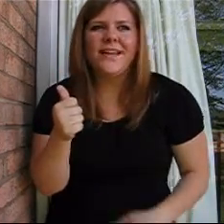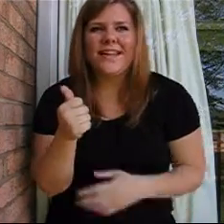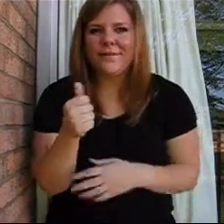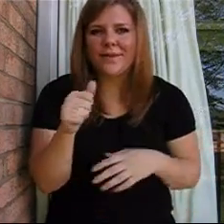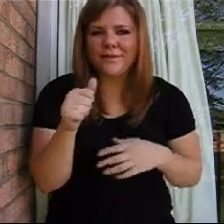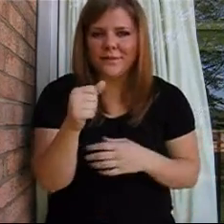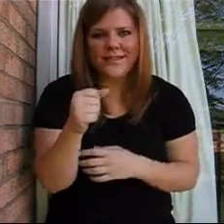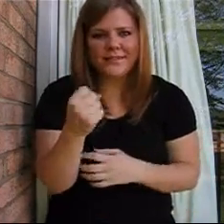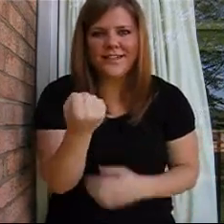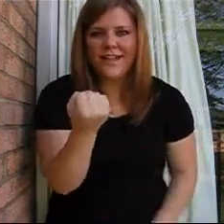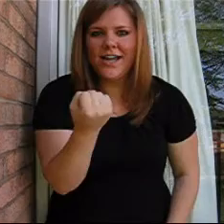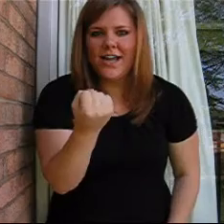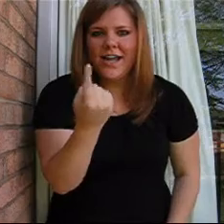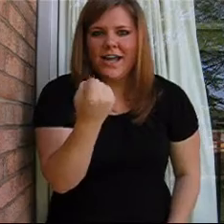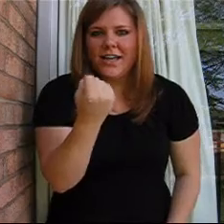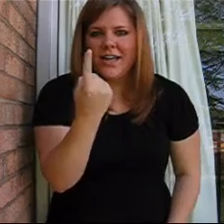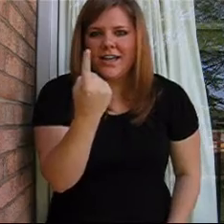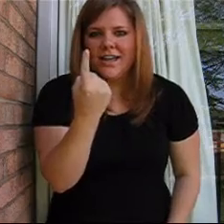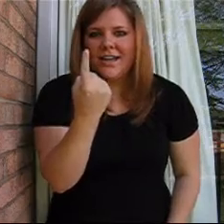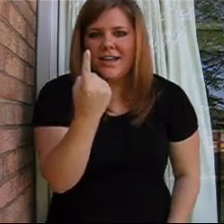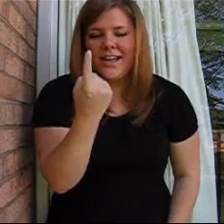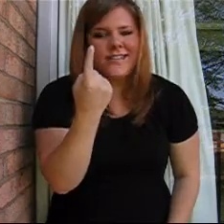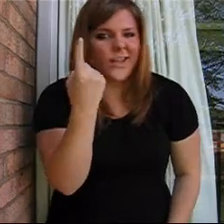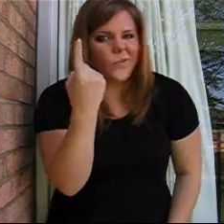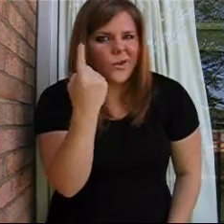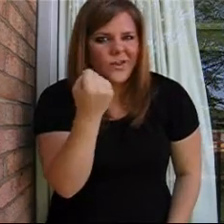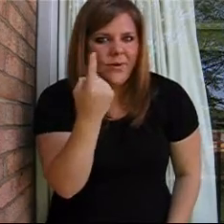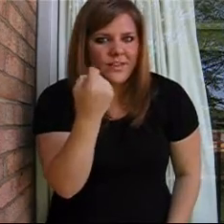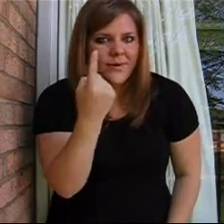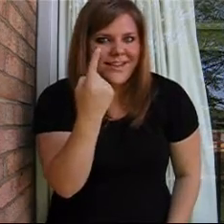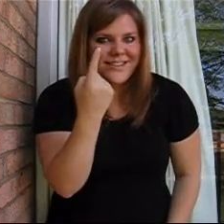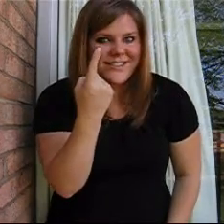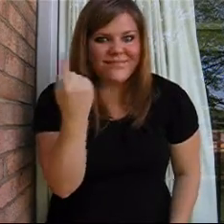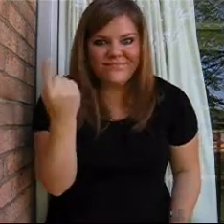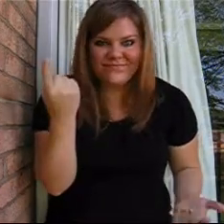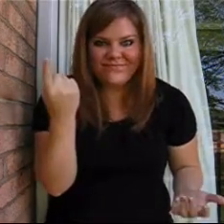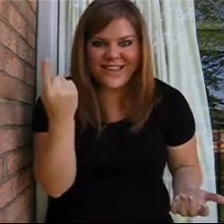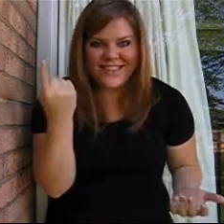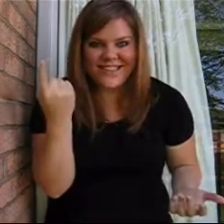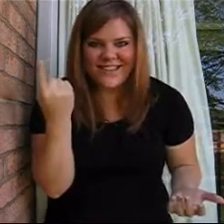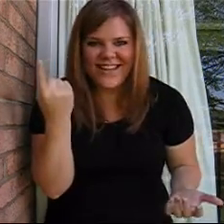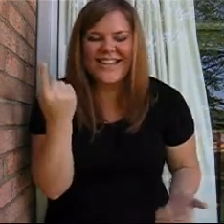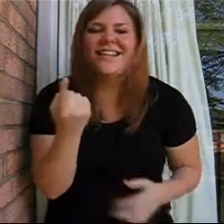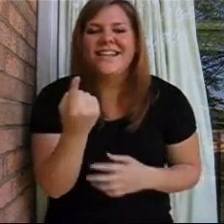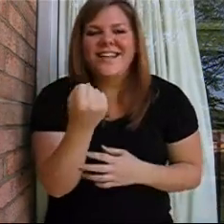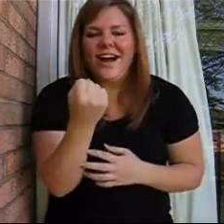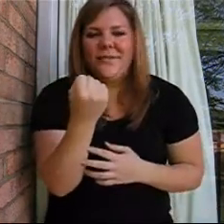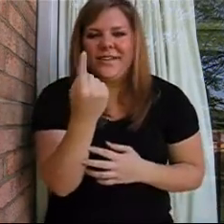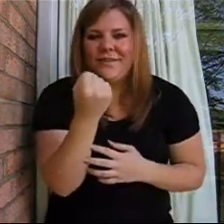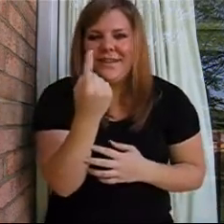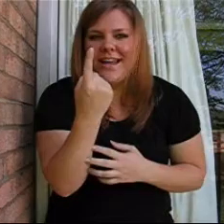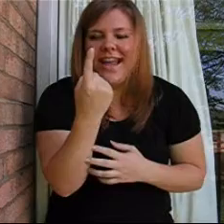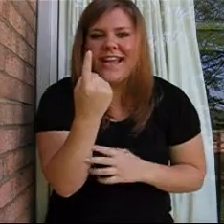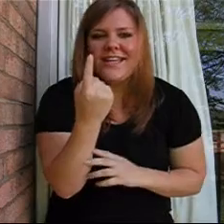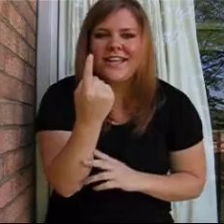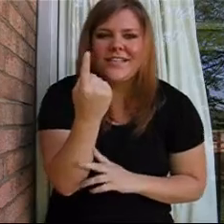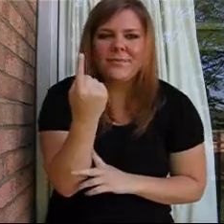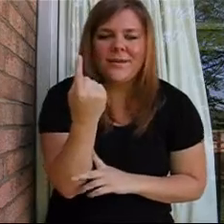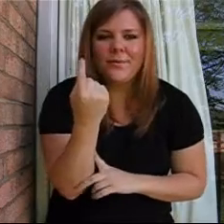Then we go to 11. It's like 1 but twice. Makes sense, right? 11. And some people